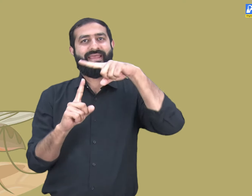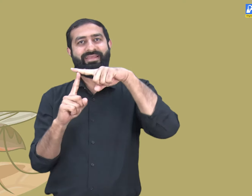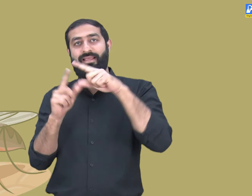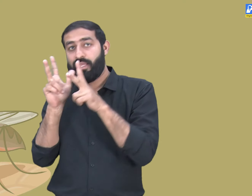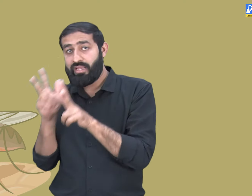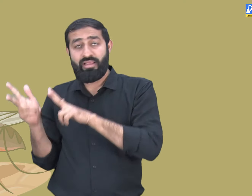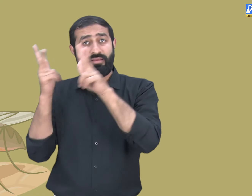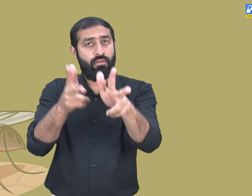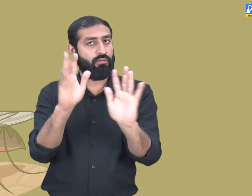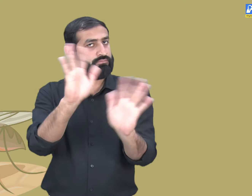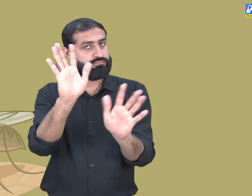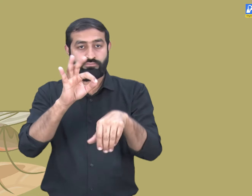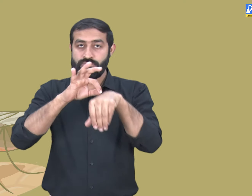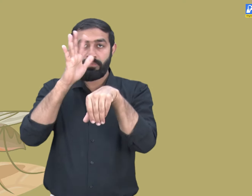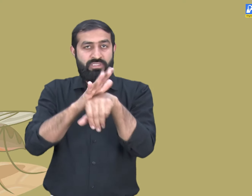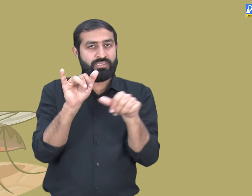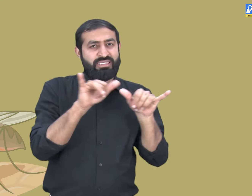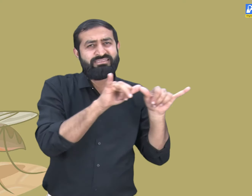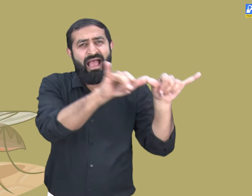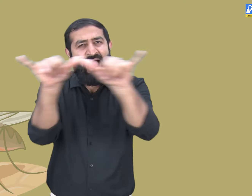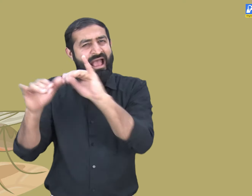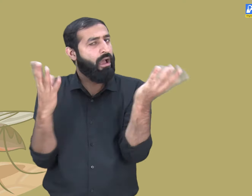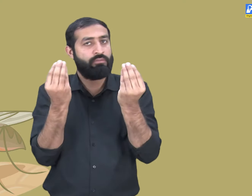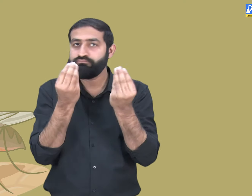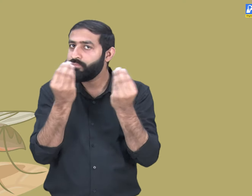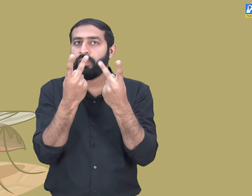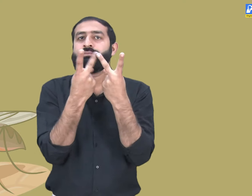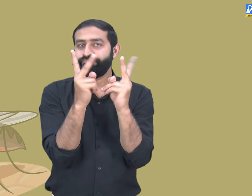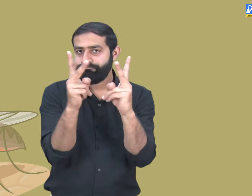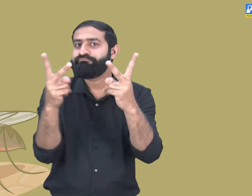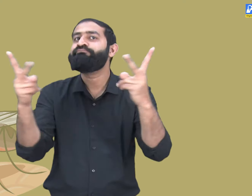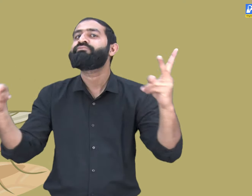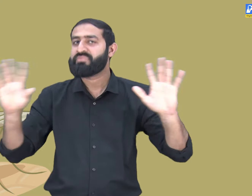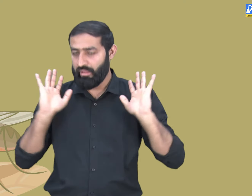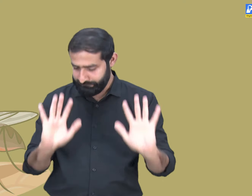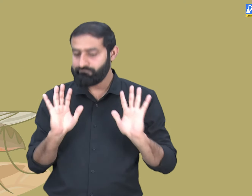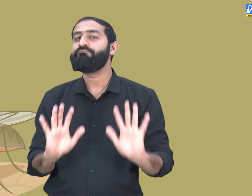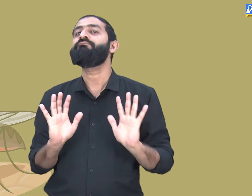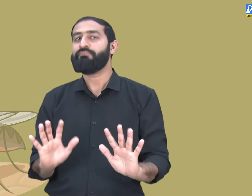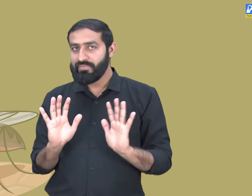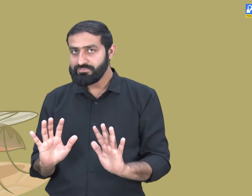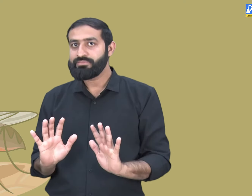Rajat said, Not all mosquitoes are the same. There must be some difference.